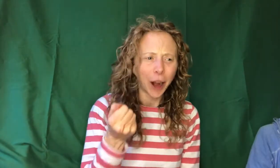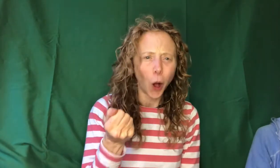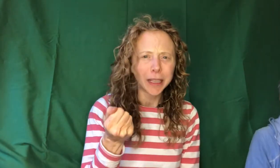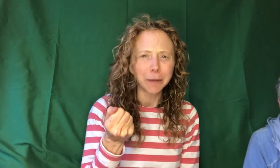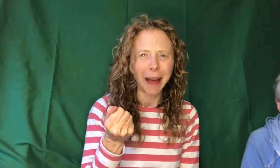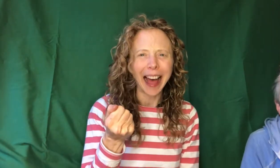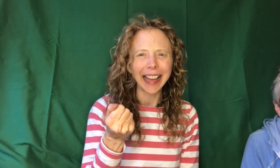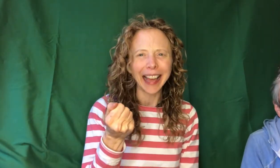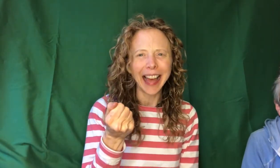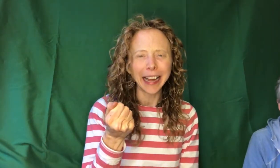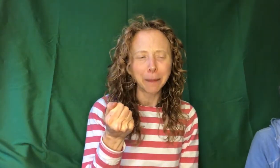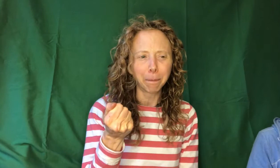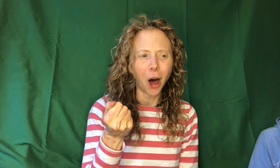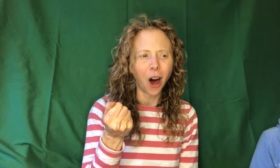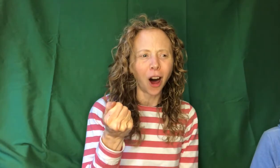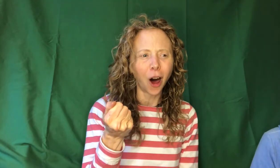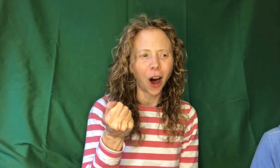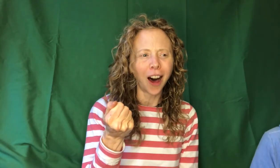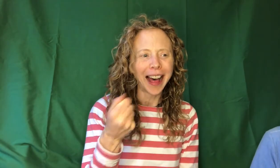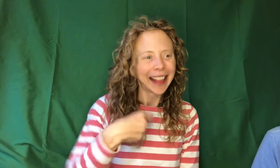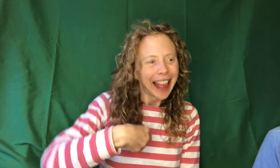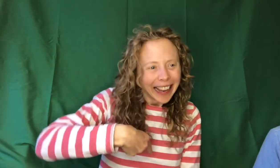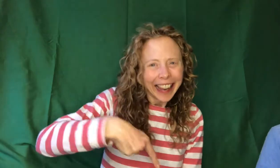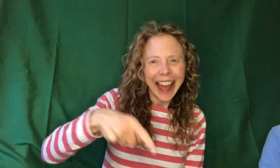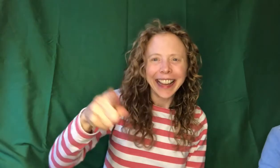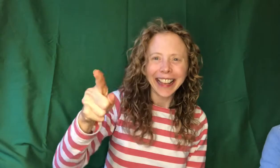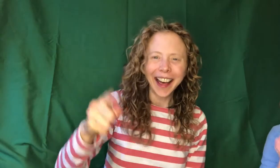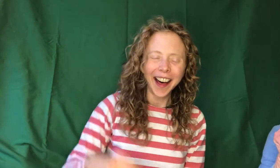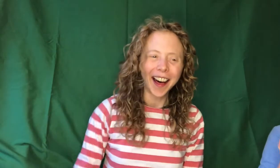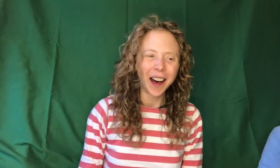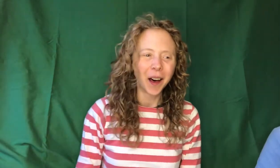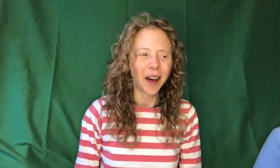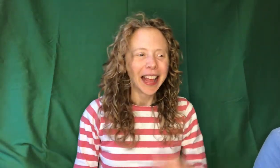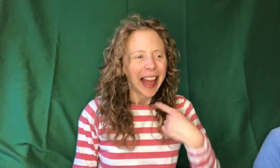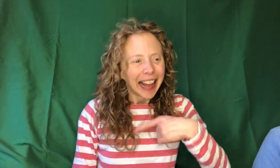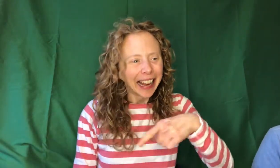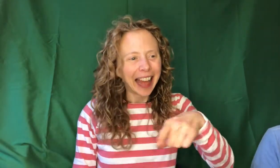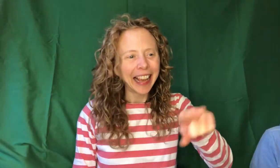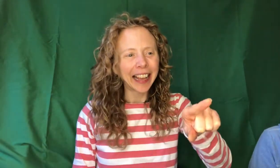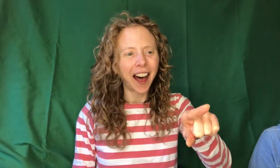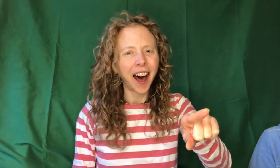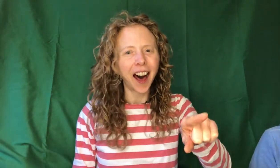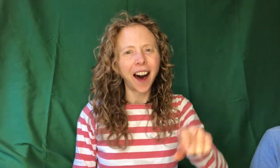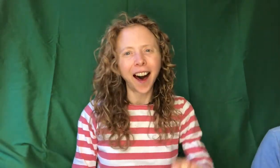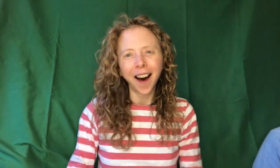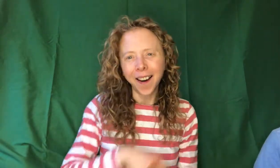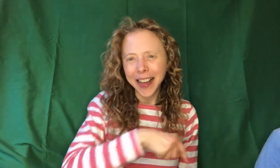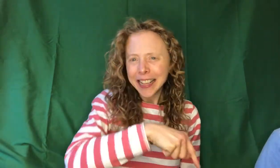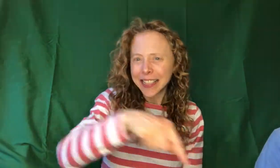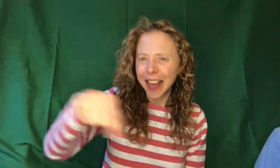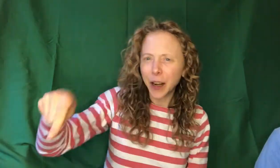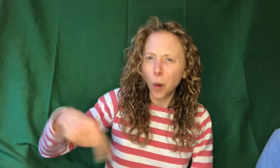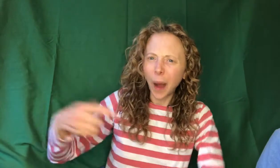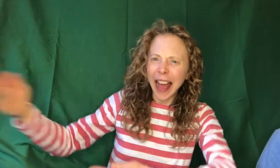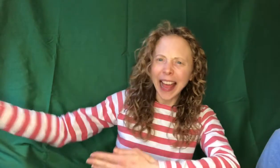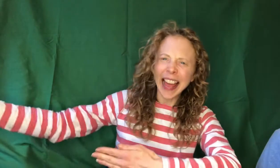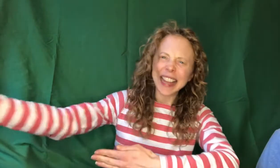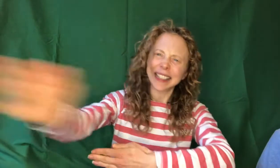hold it back anymore. Let it go, let it go. Turn away and